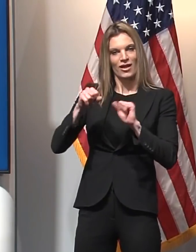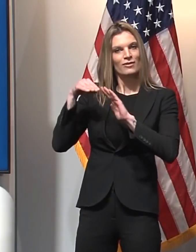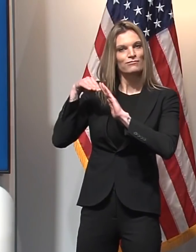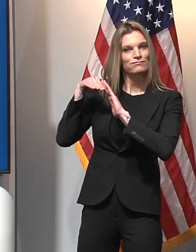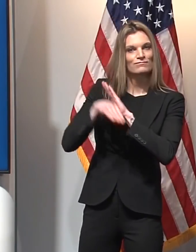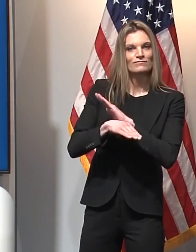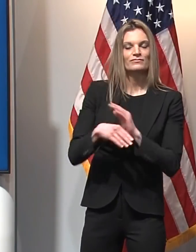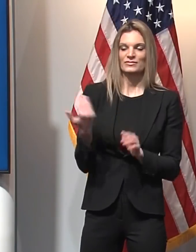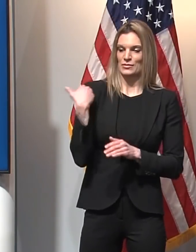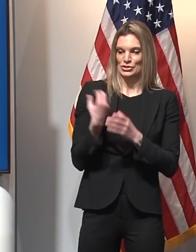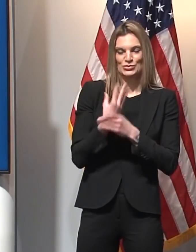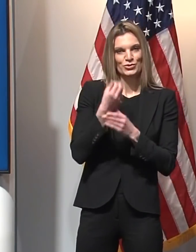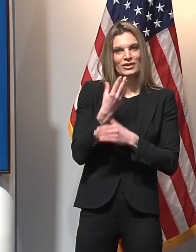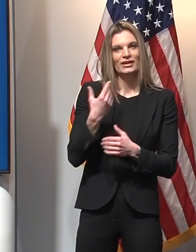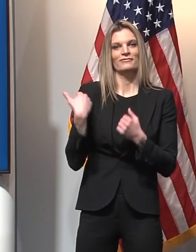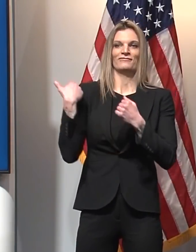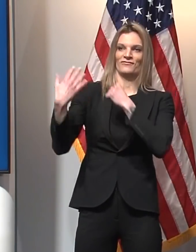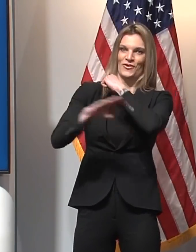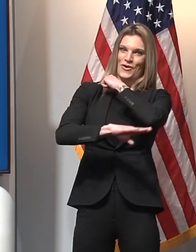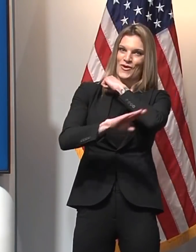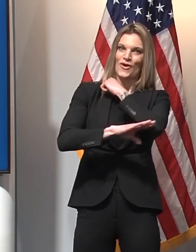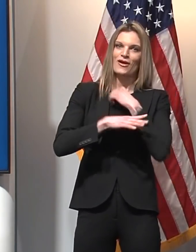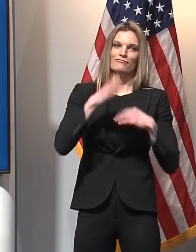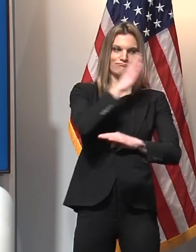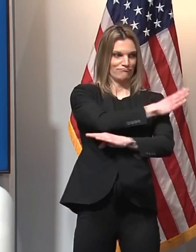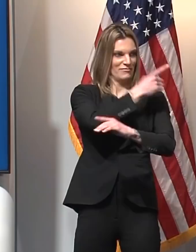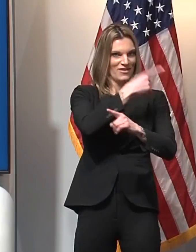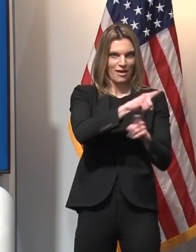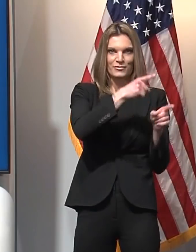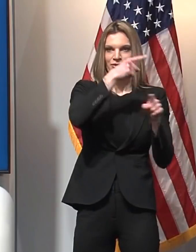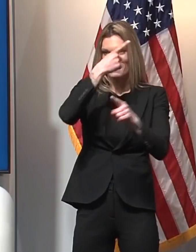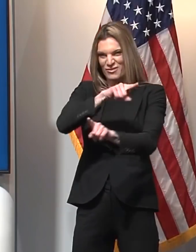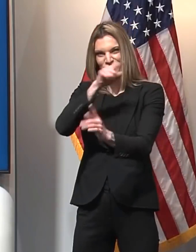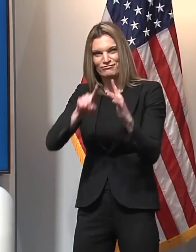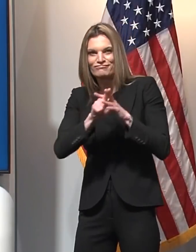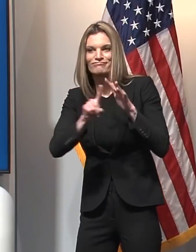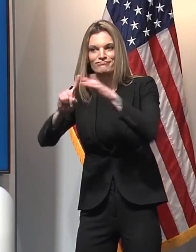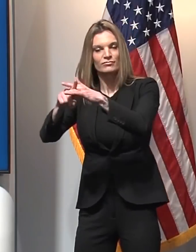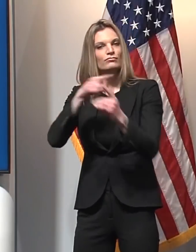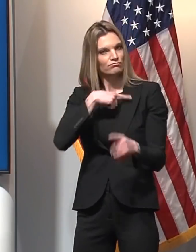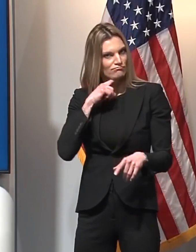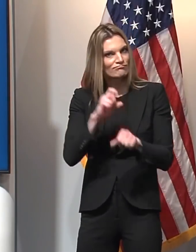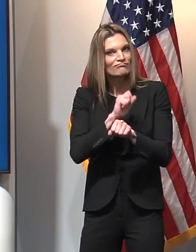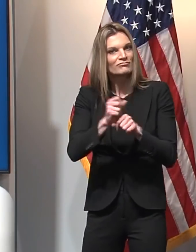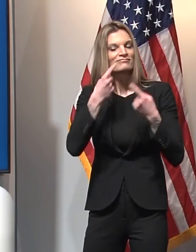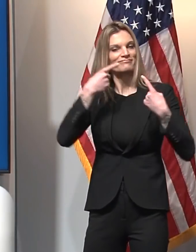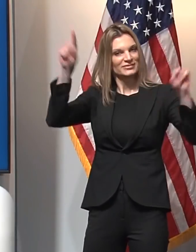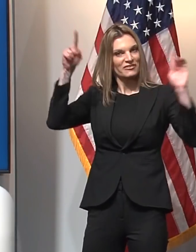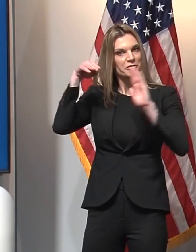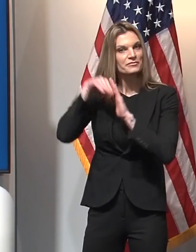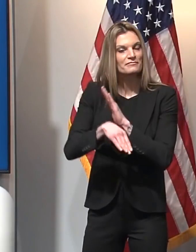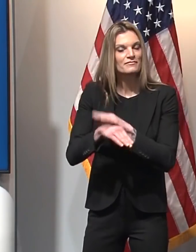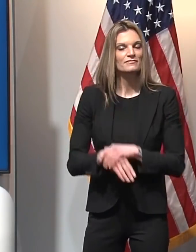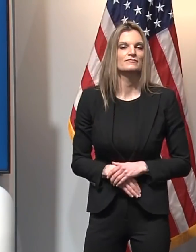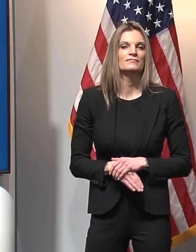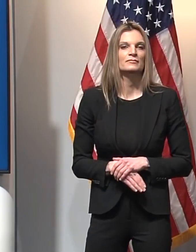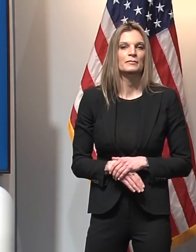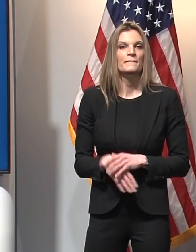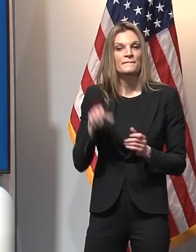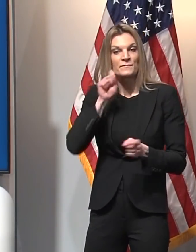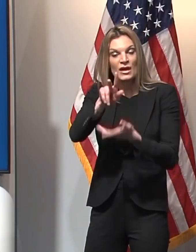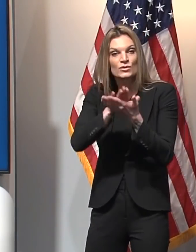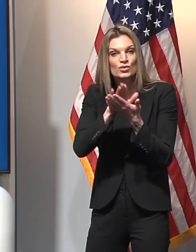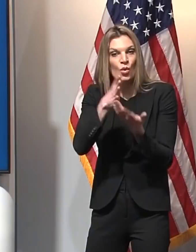down last spring and in the fall. We also know that in-person learning can be done safely,